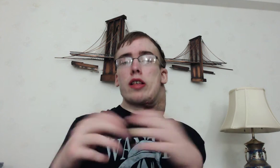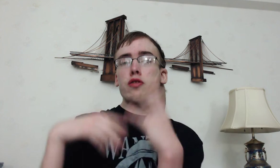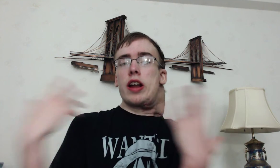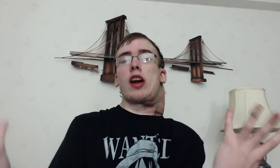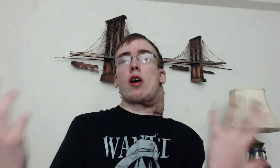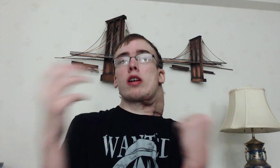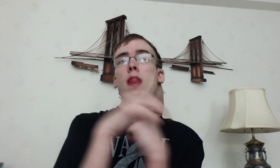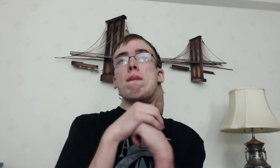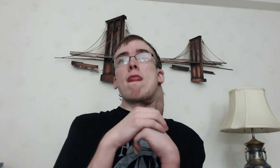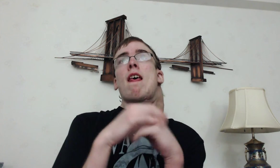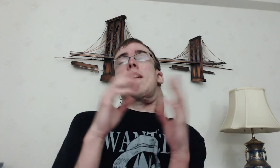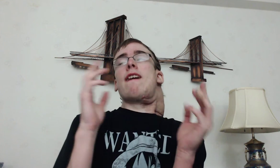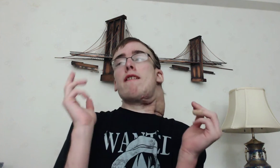training arc however